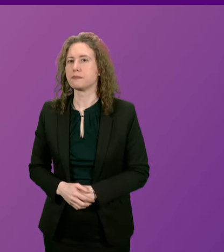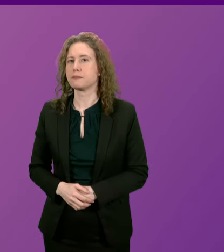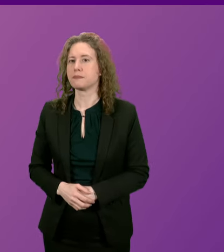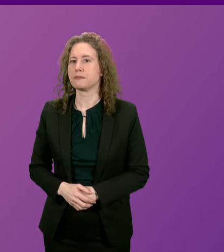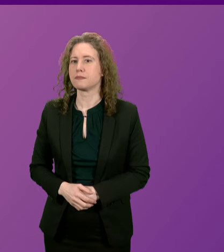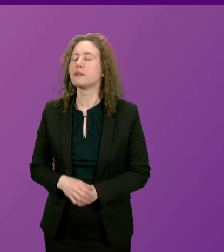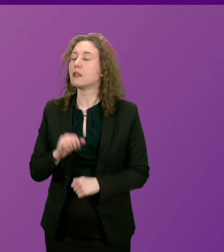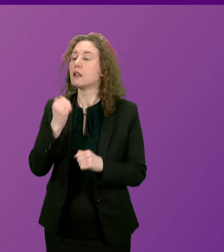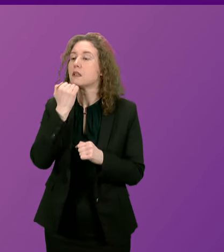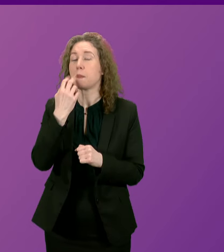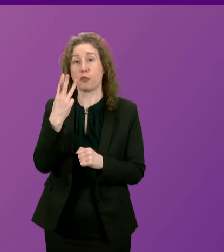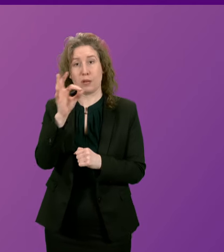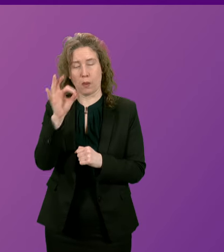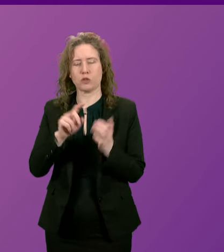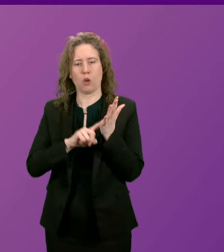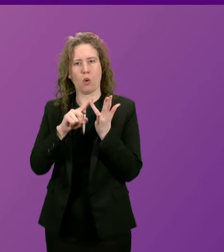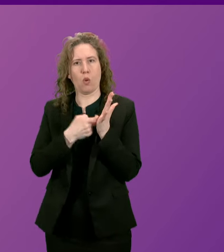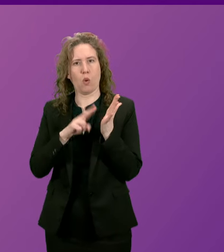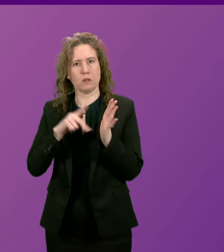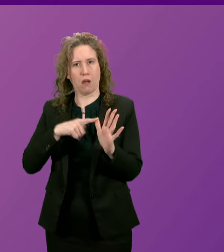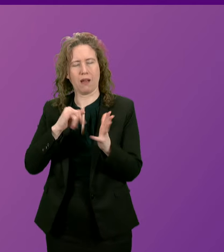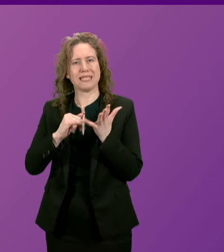Question number three, Lorna Slater.